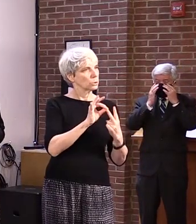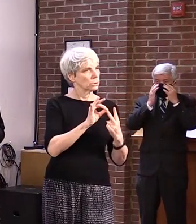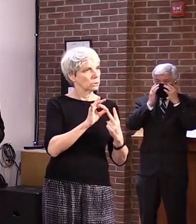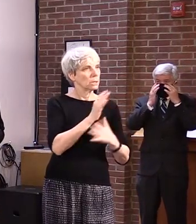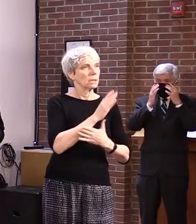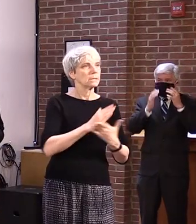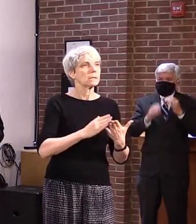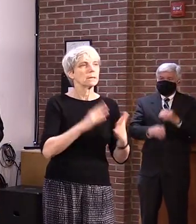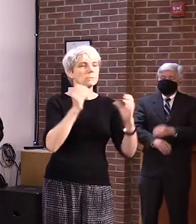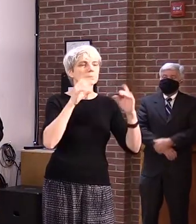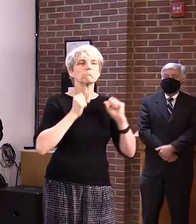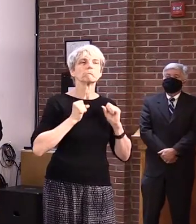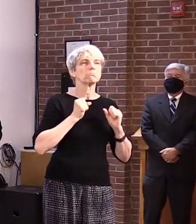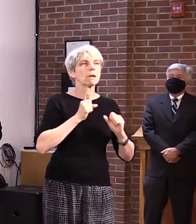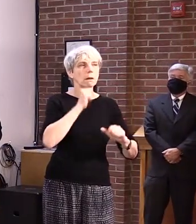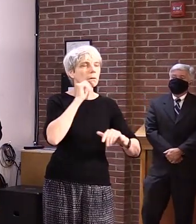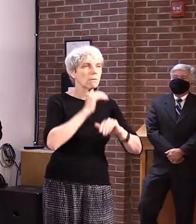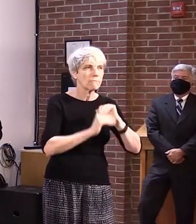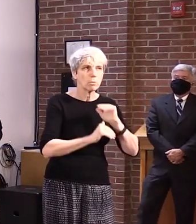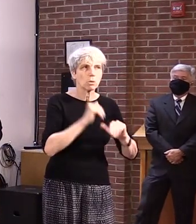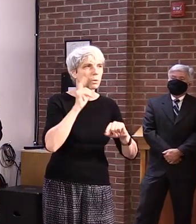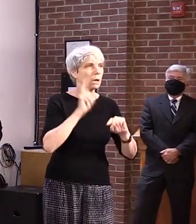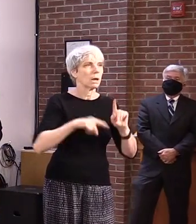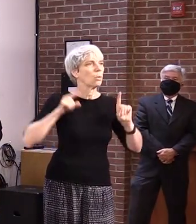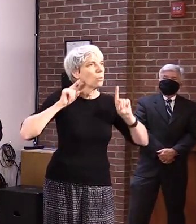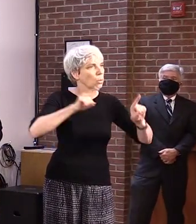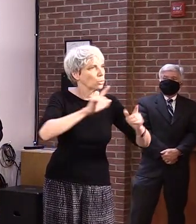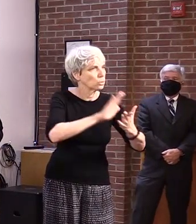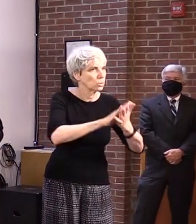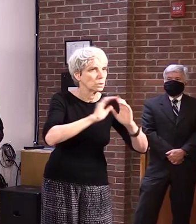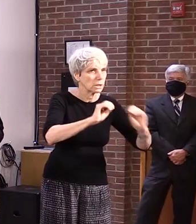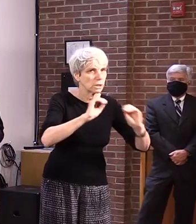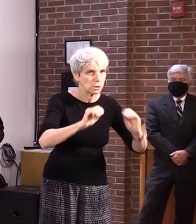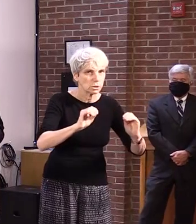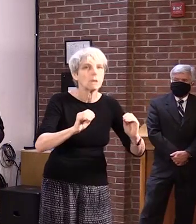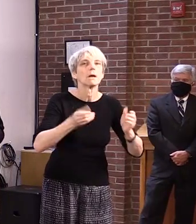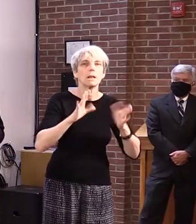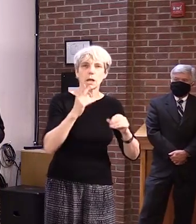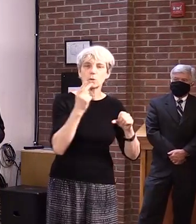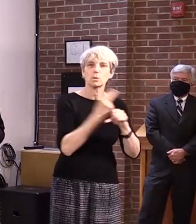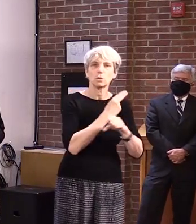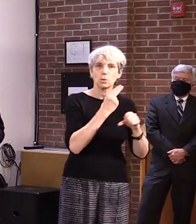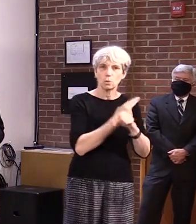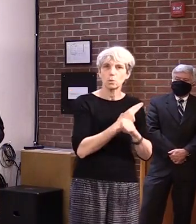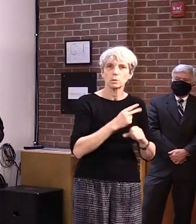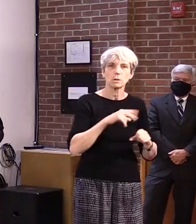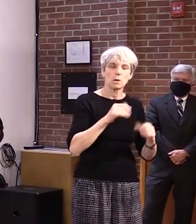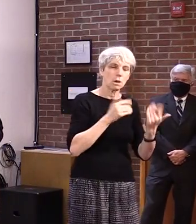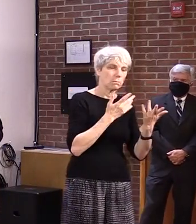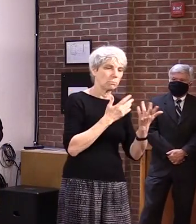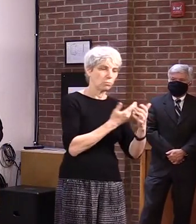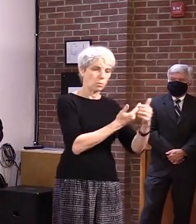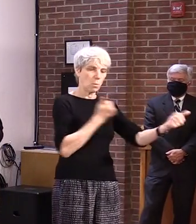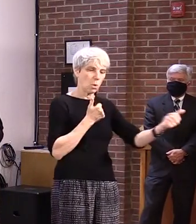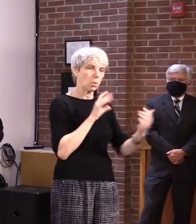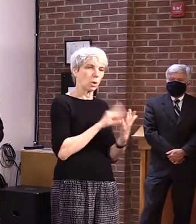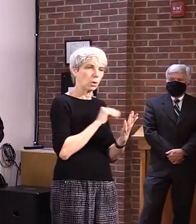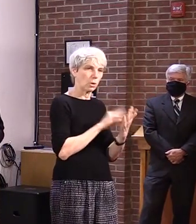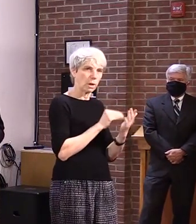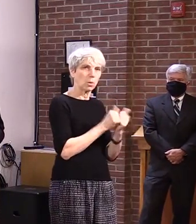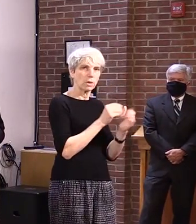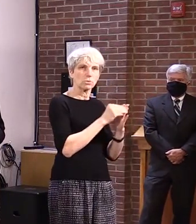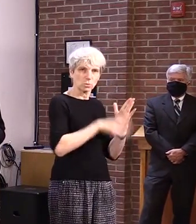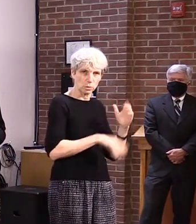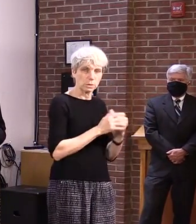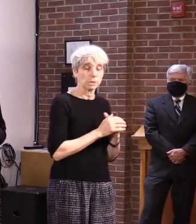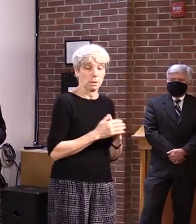available to teach in-person have been assigned to classes that incorporate more remote learning. In early August, when the